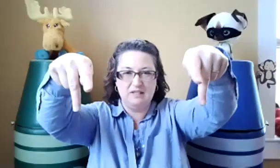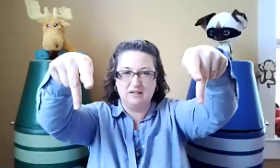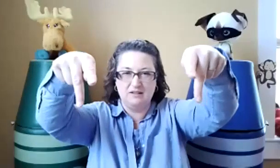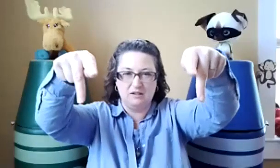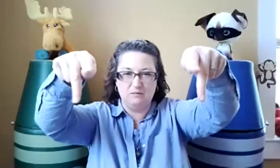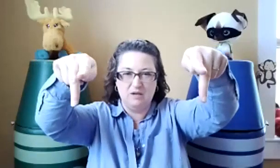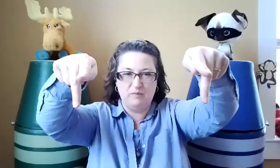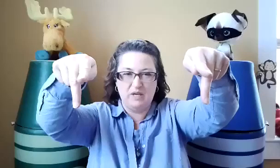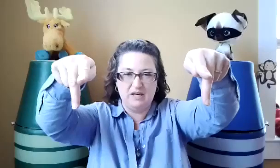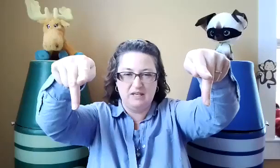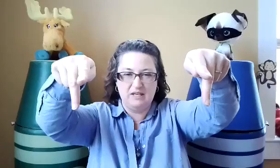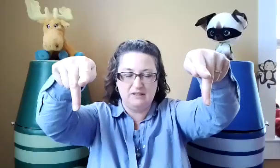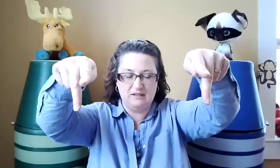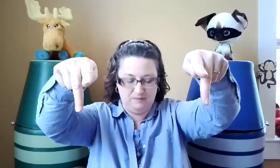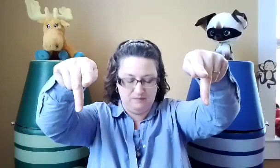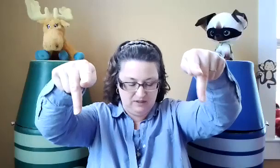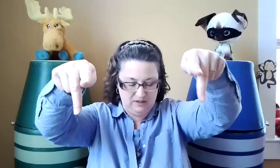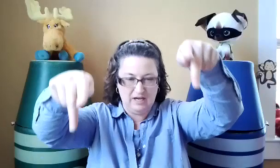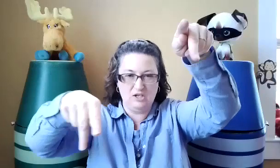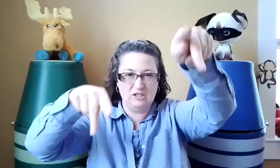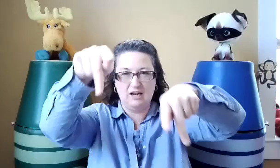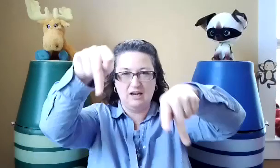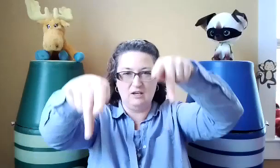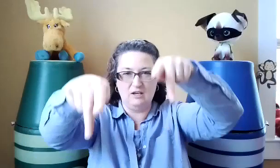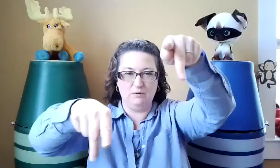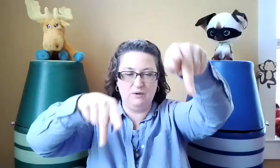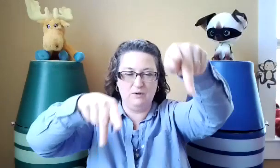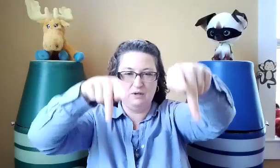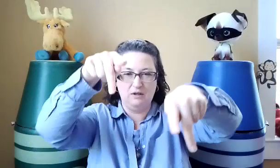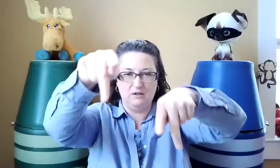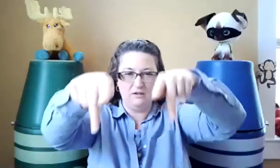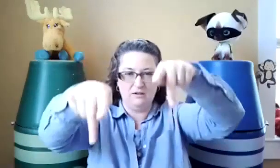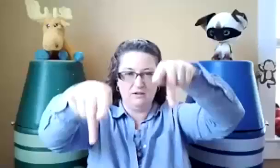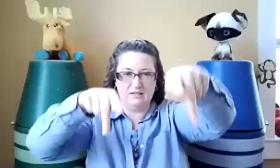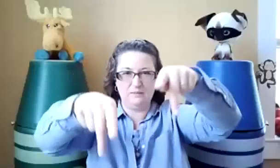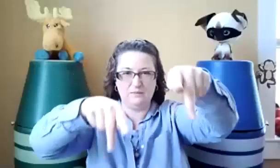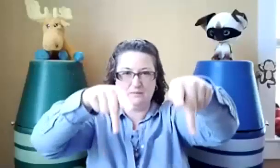peace. And you're just going to kind of do this with them. Both.